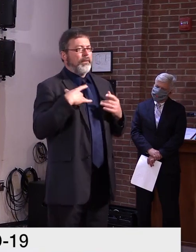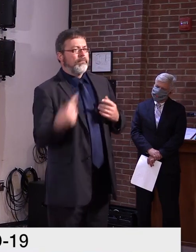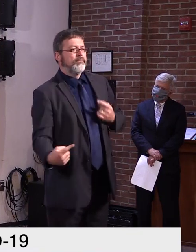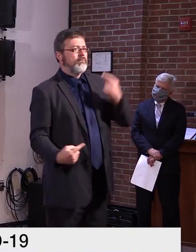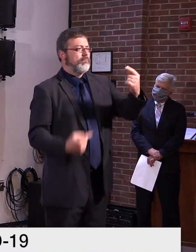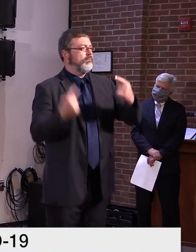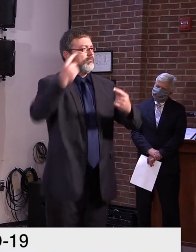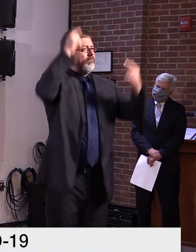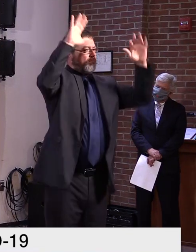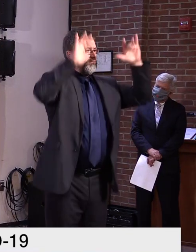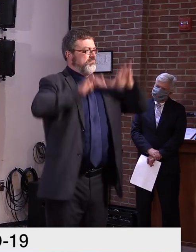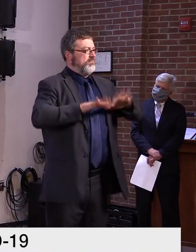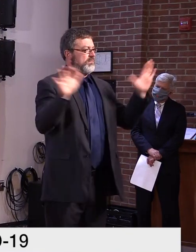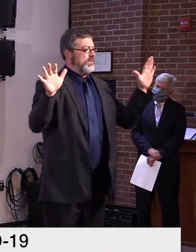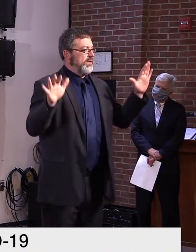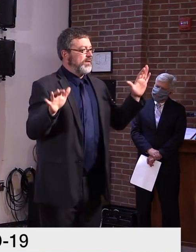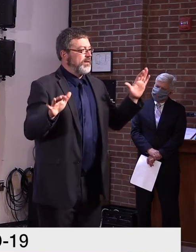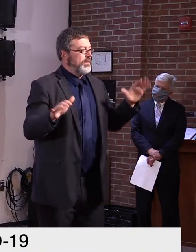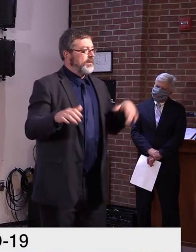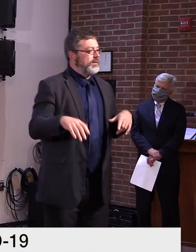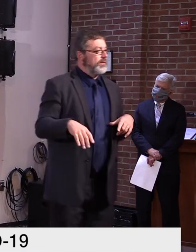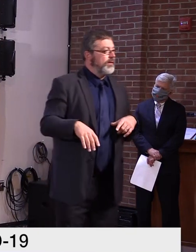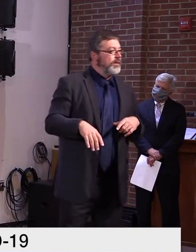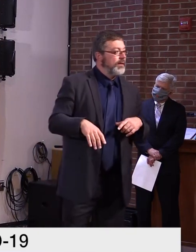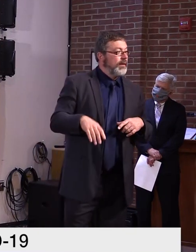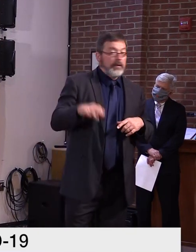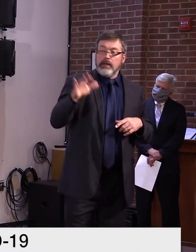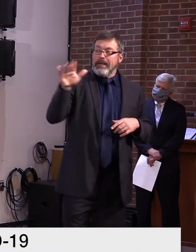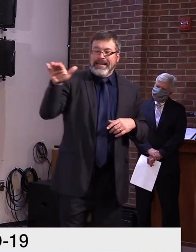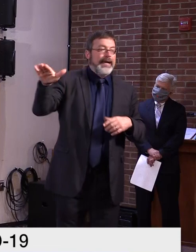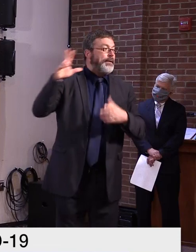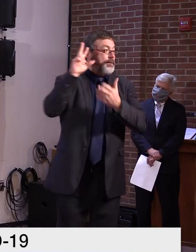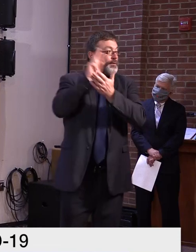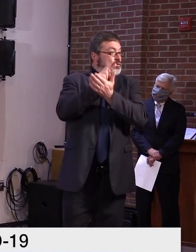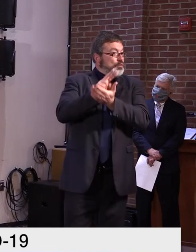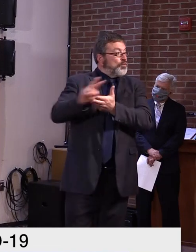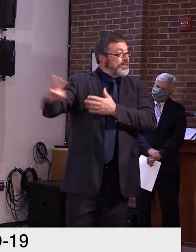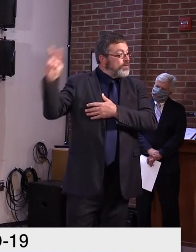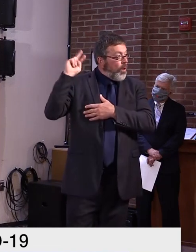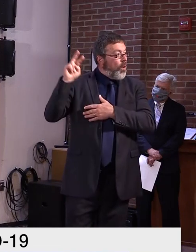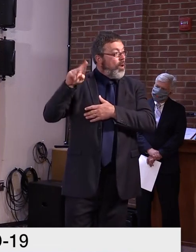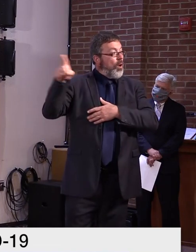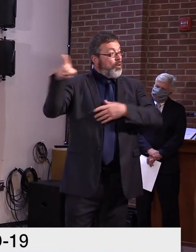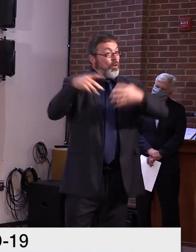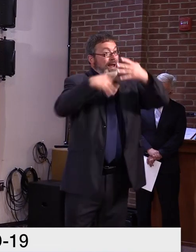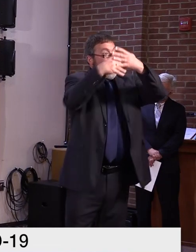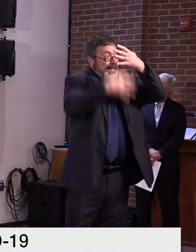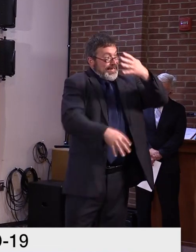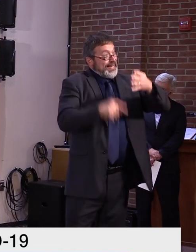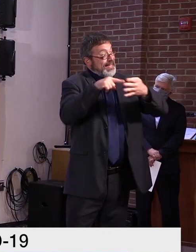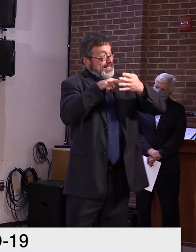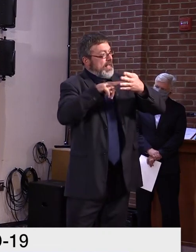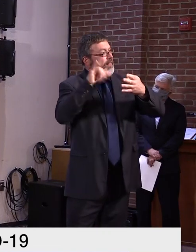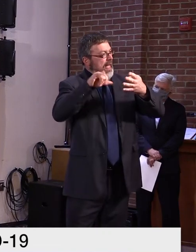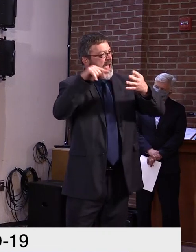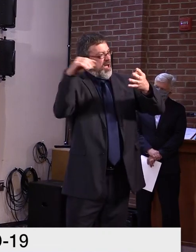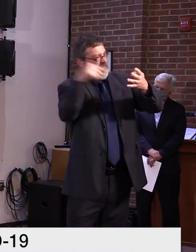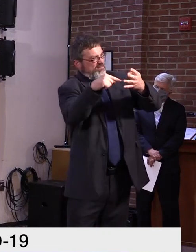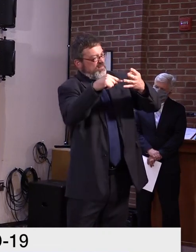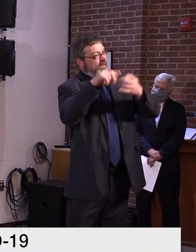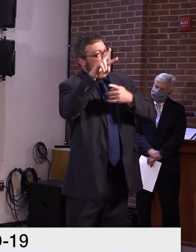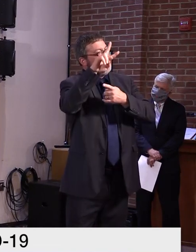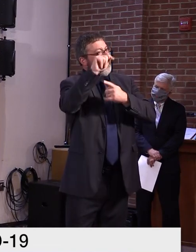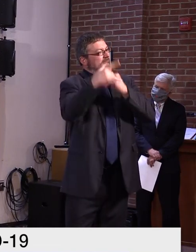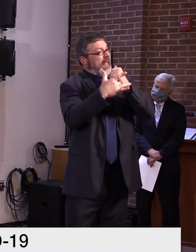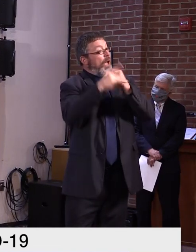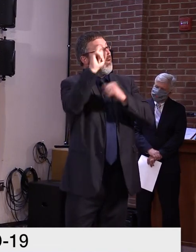Well, two weeks ago, there was a breakdown that included Vermont Tech and Randolph, and that's, that's a town with